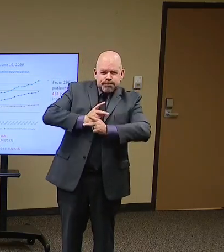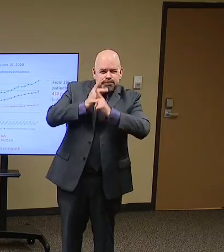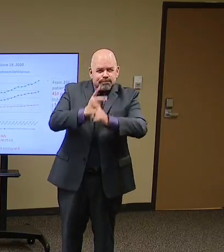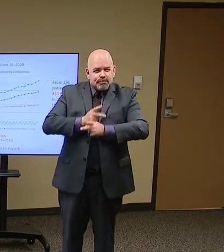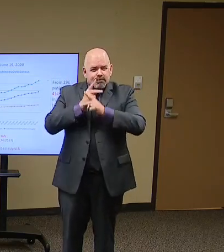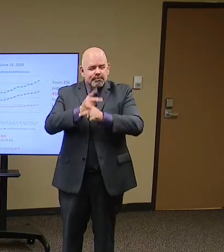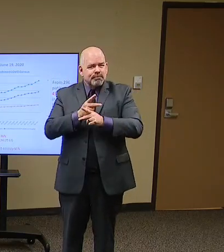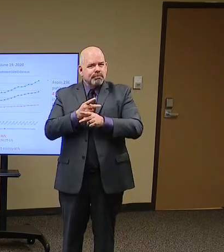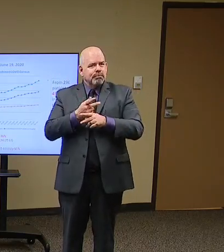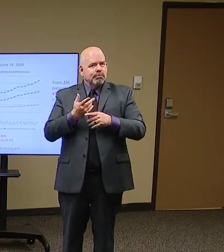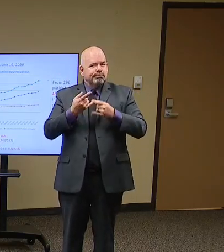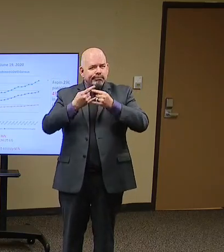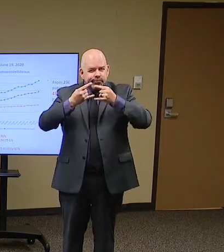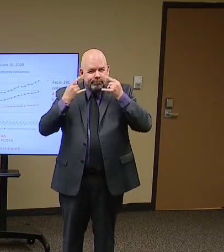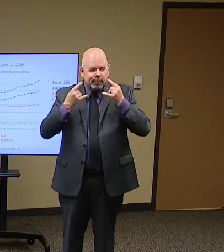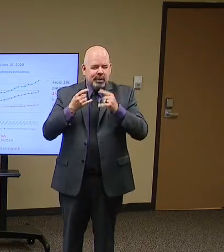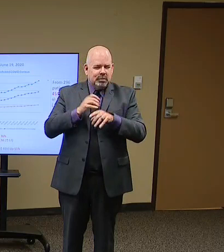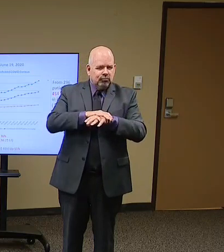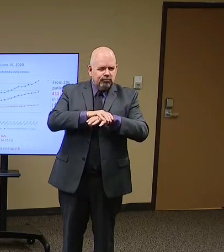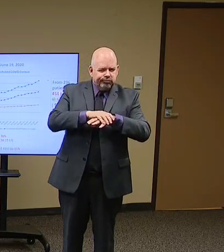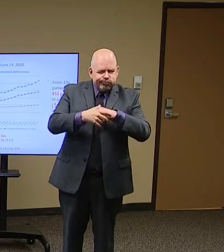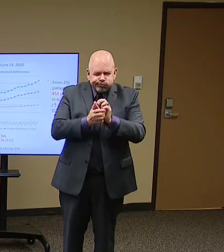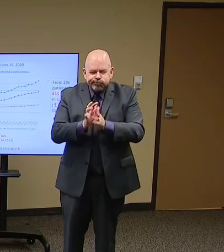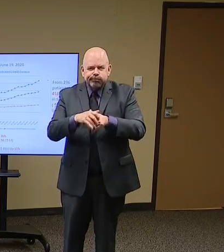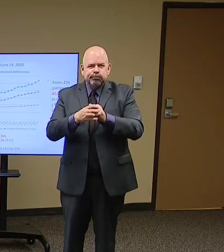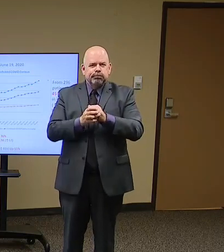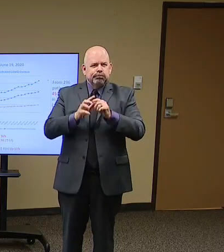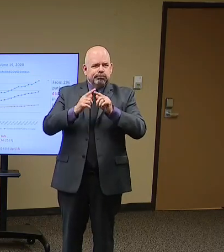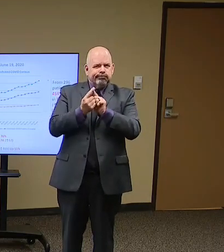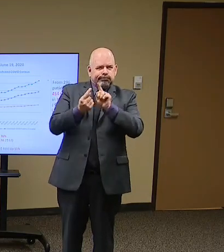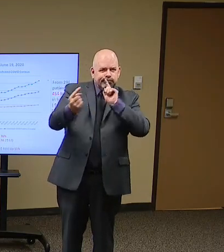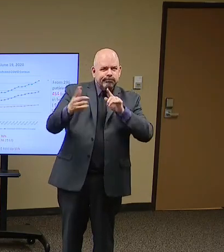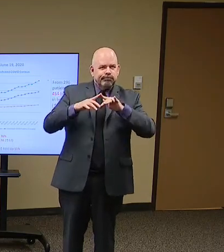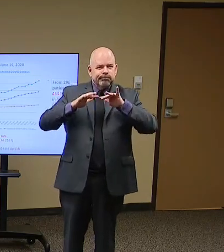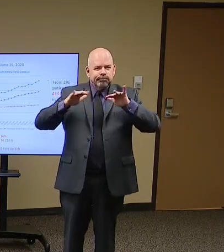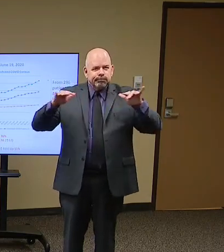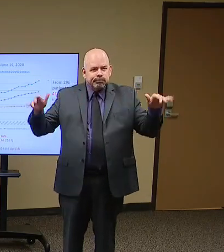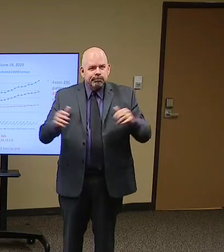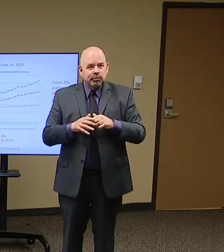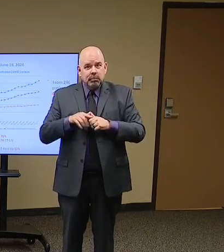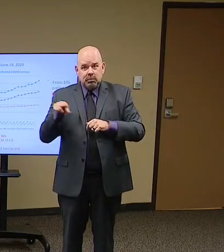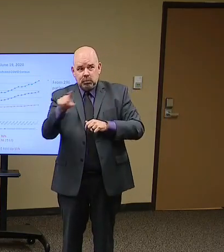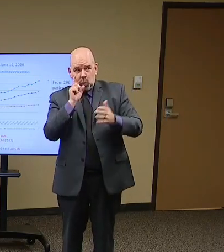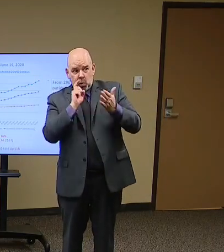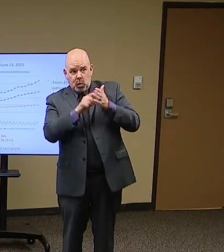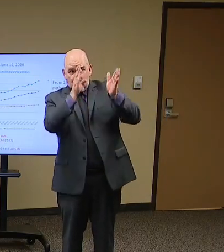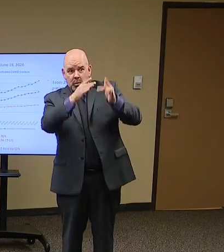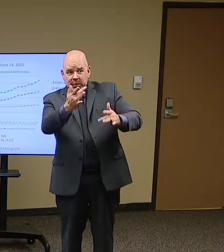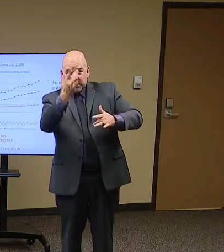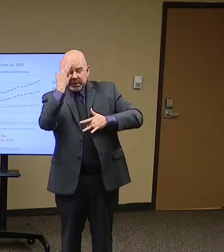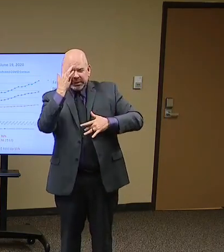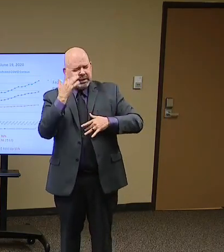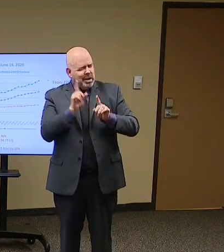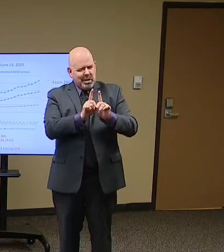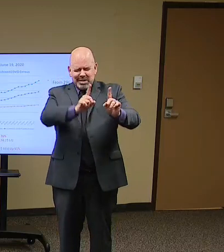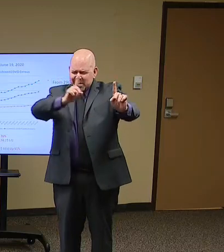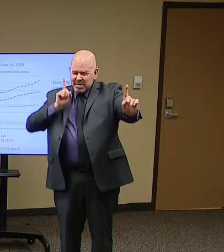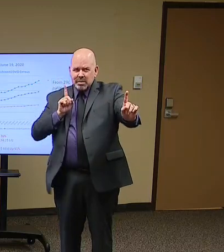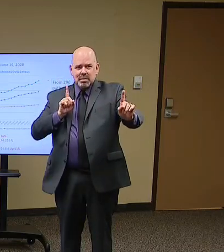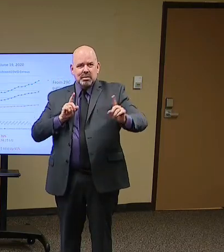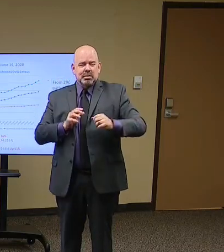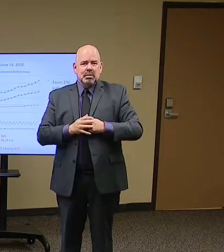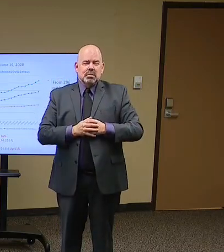best way to save lives, to keep them from getting sick, and to keep our economy moving. And that brings us to our masking